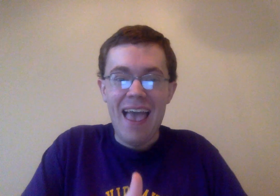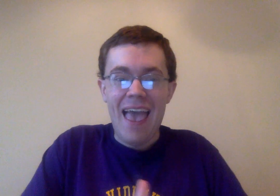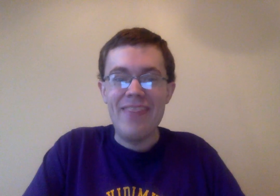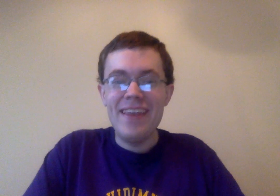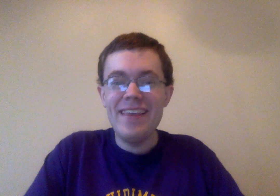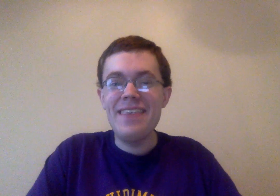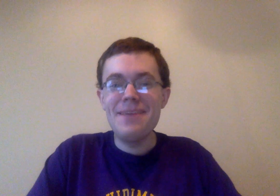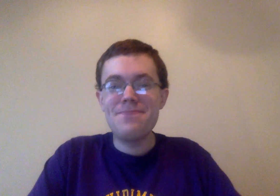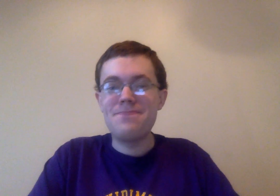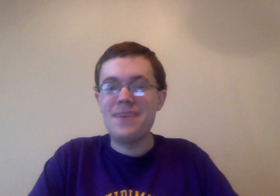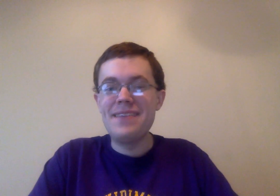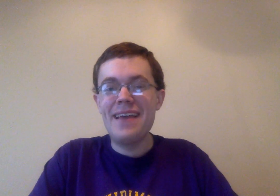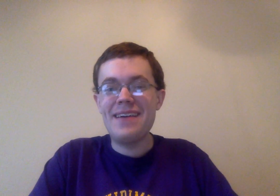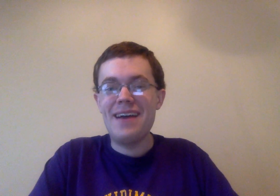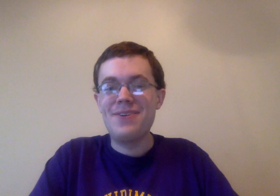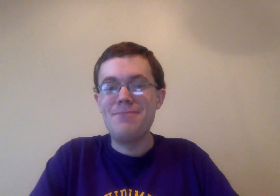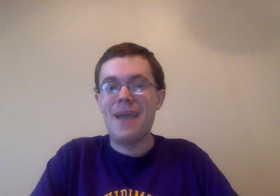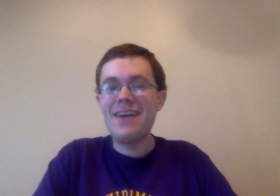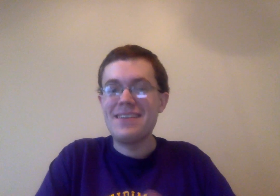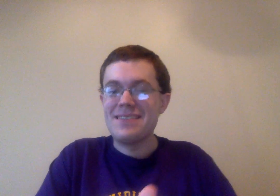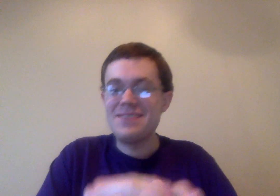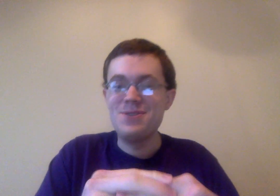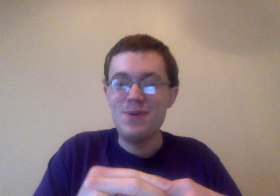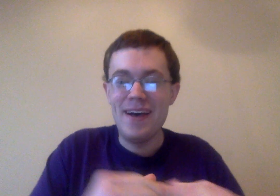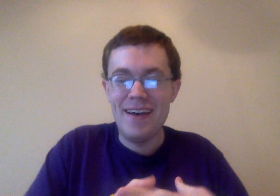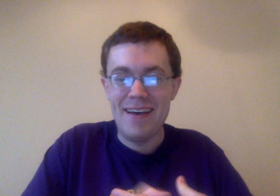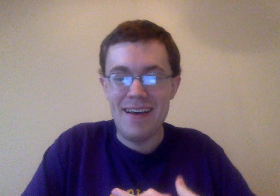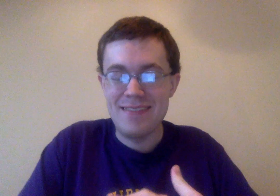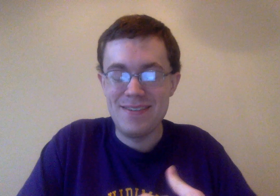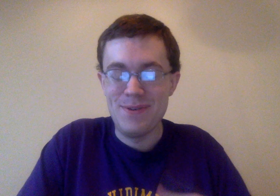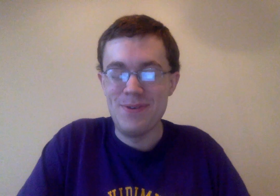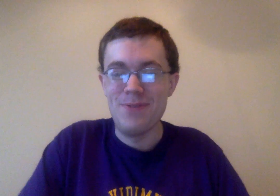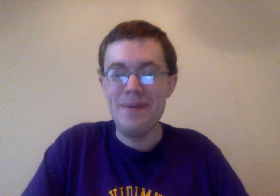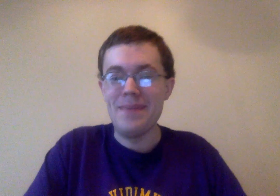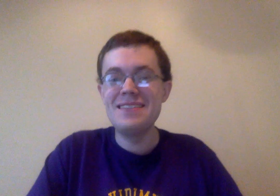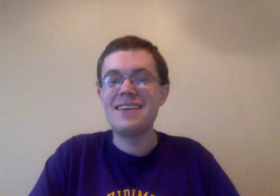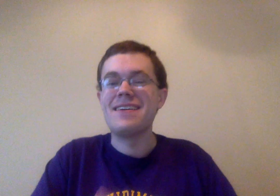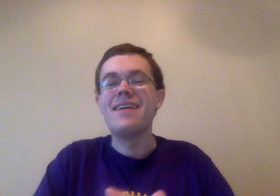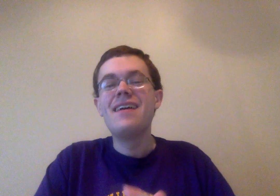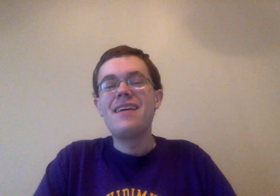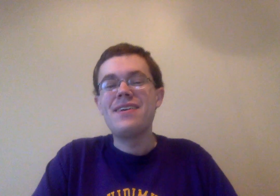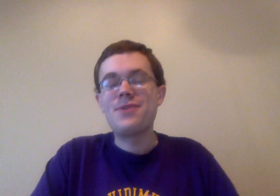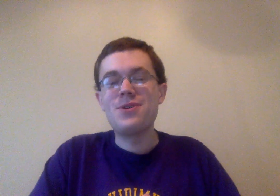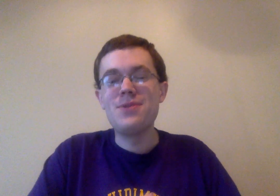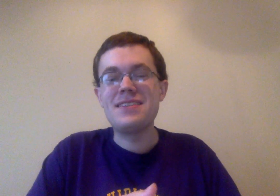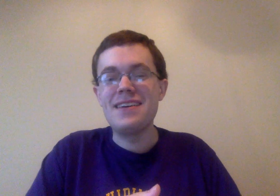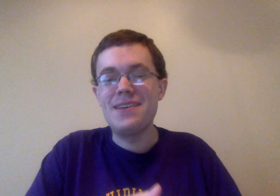And then he ended up being, like, a good parent to, uh, to Mitsuki. You know, there's the whole scene